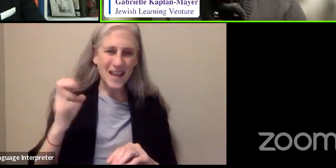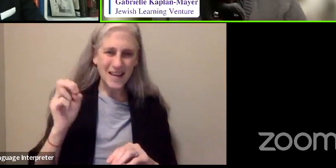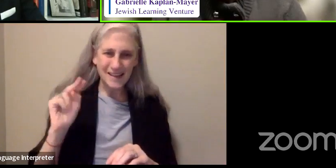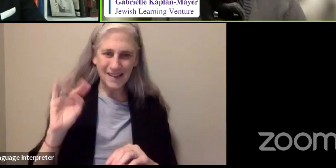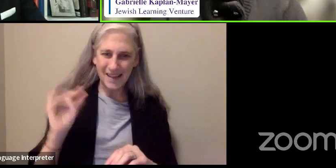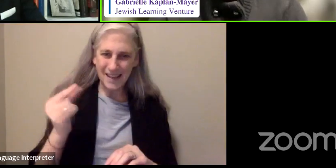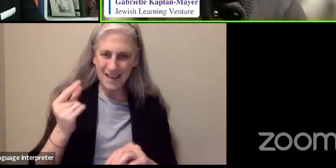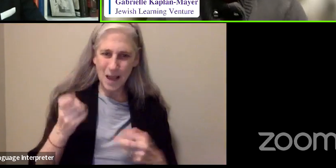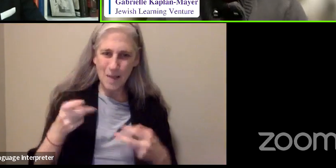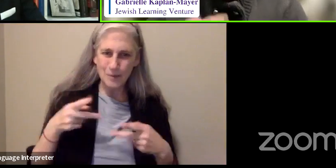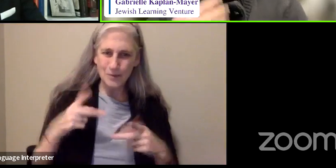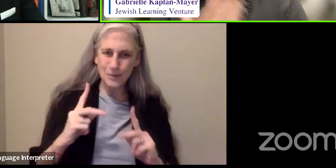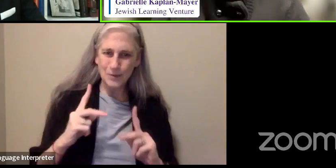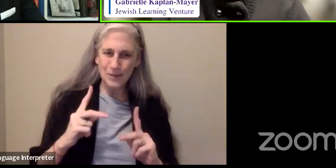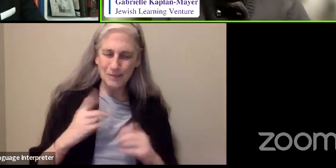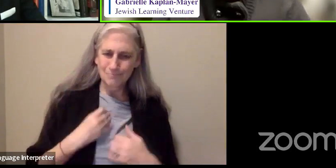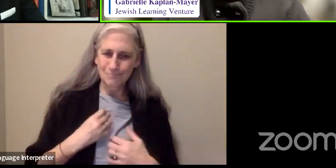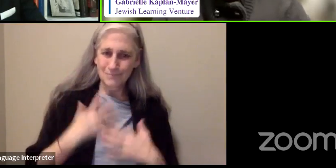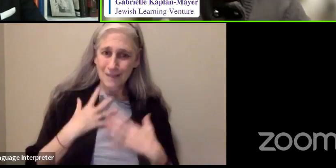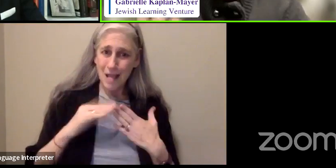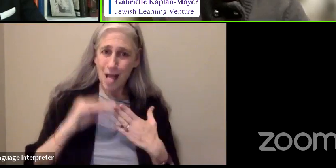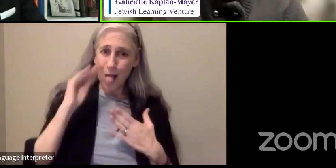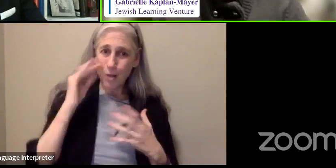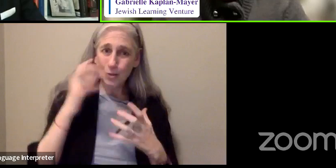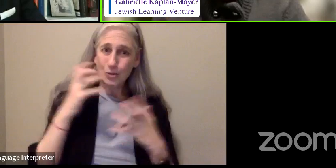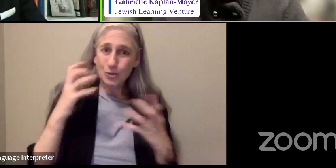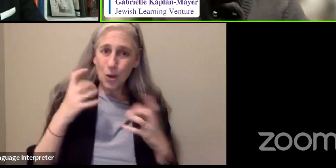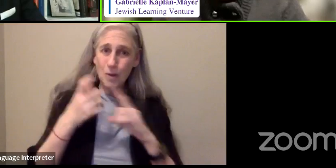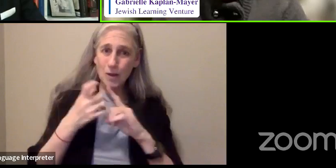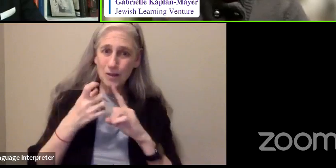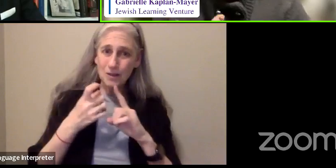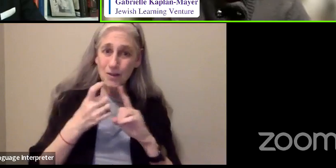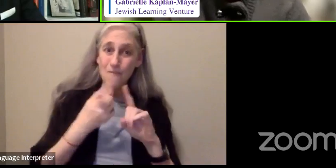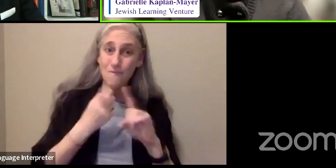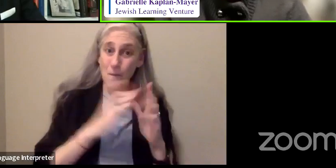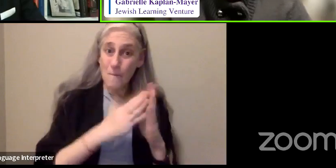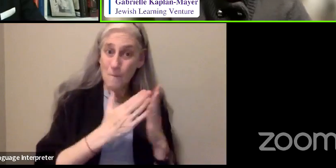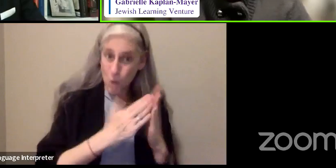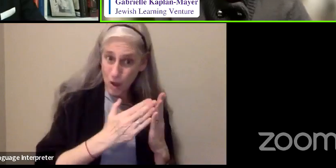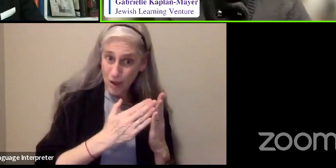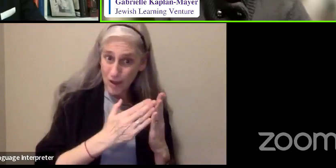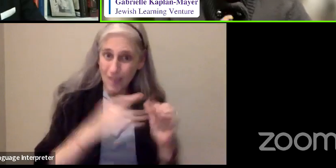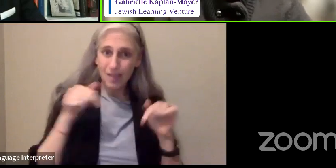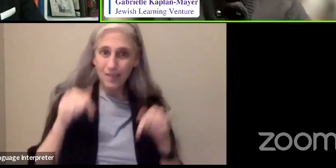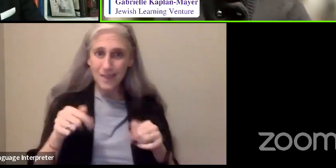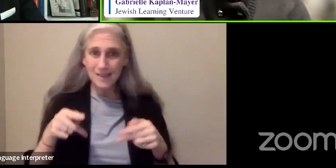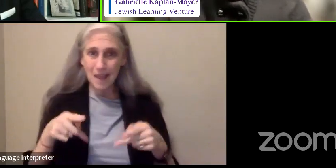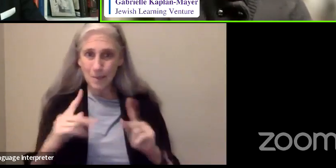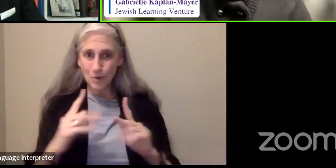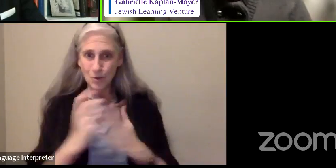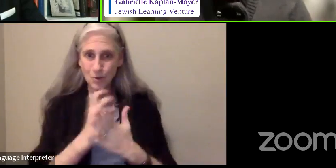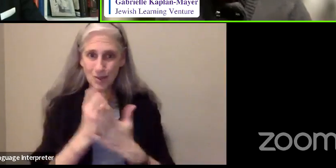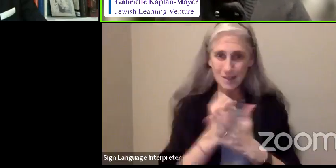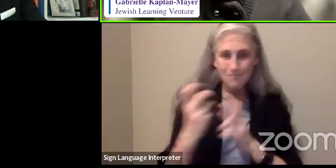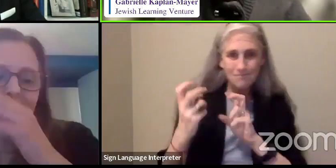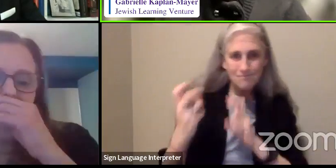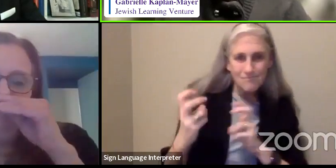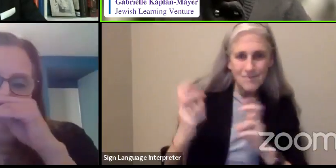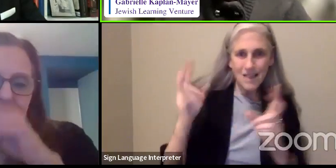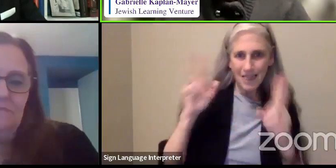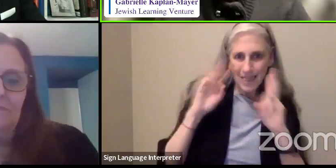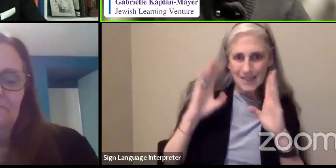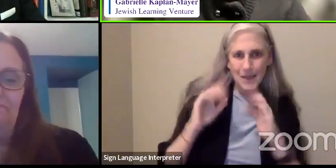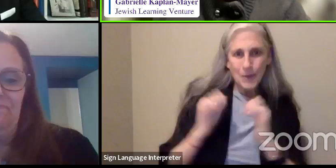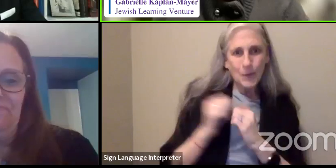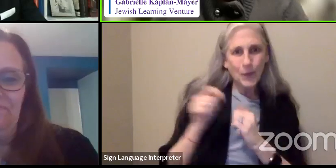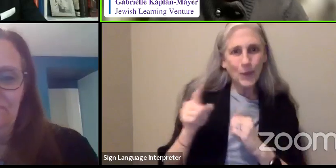I feel like I learned so much from you by reading the book and this opportunity to get to sit and listen with you